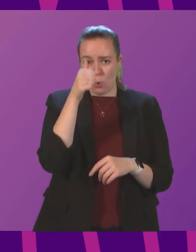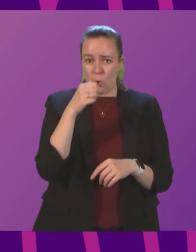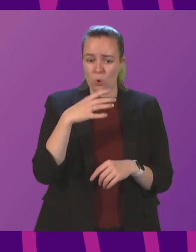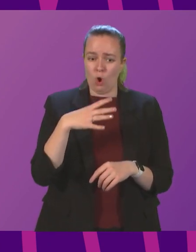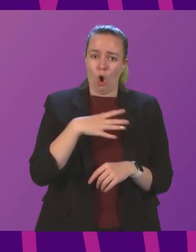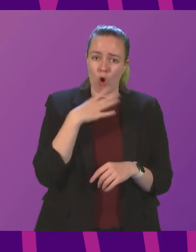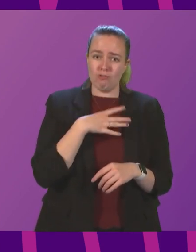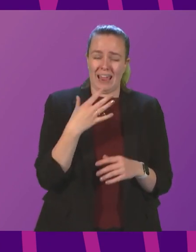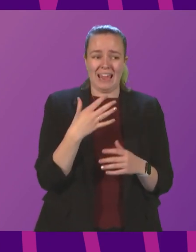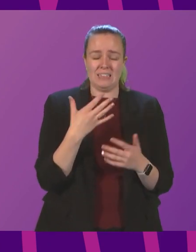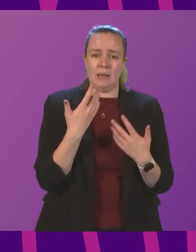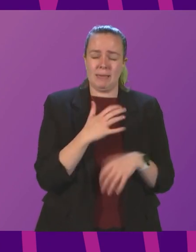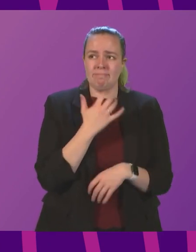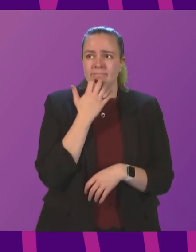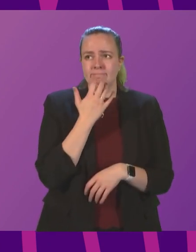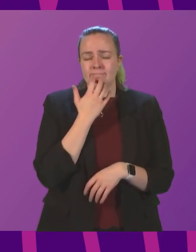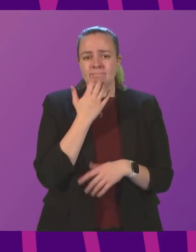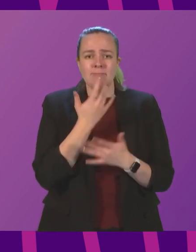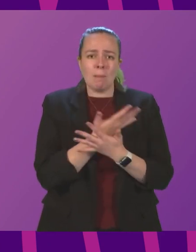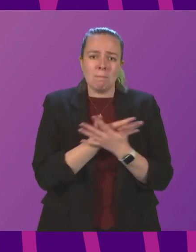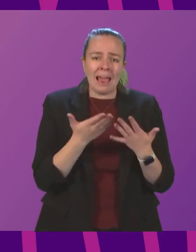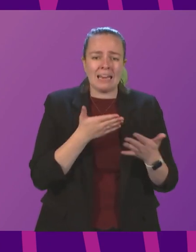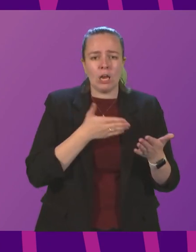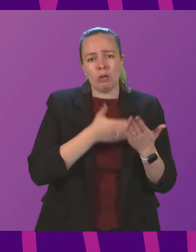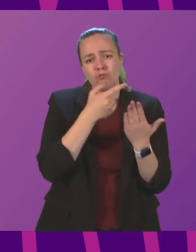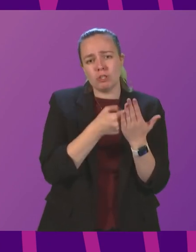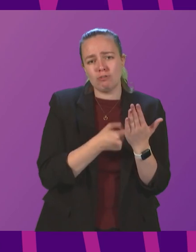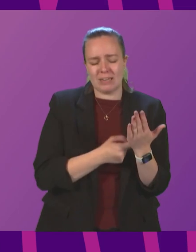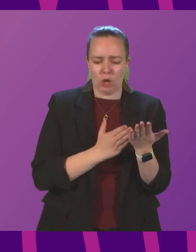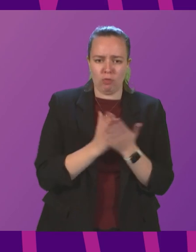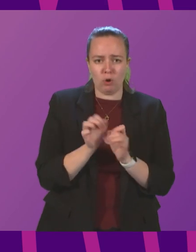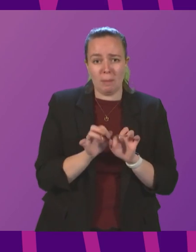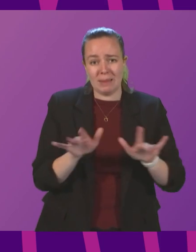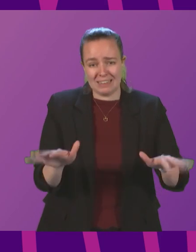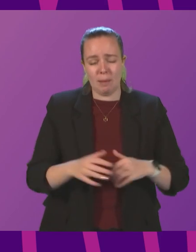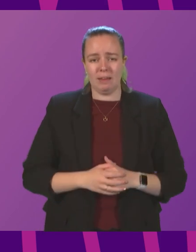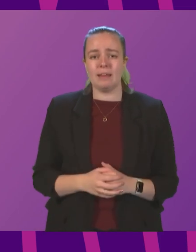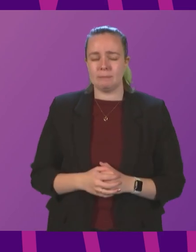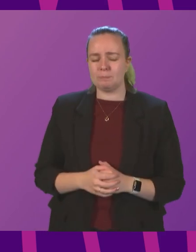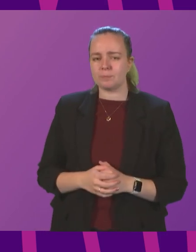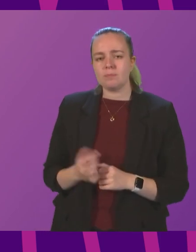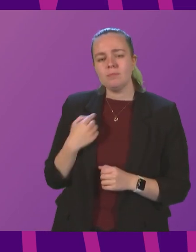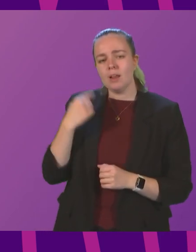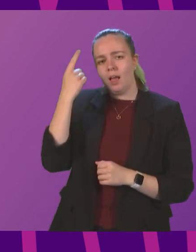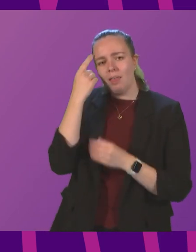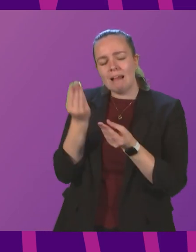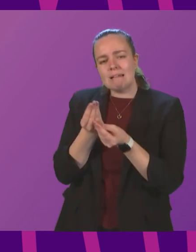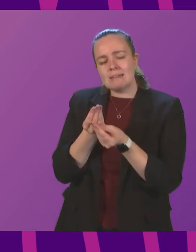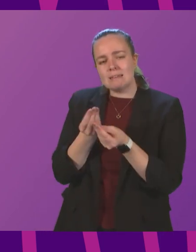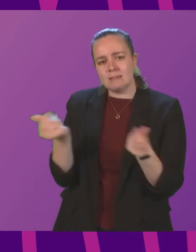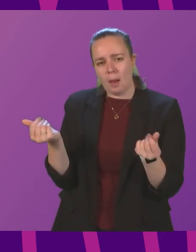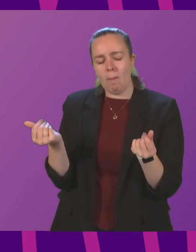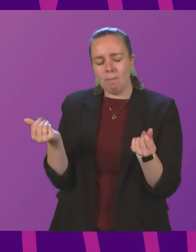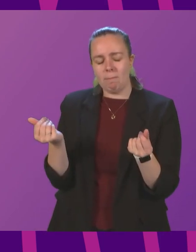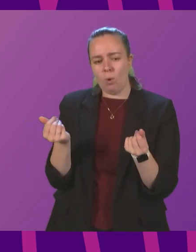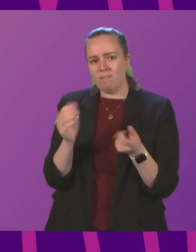the brunt of many of the restrictions during the pandemic? Deputy First Minister. Deputy I think some of the scenario that